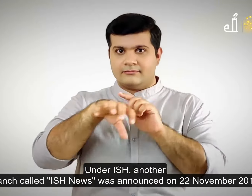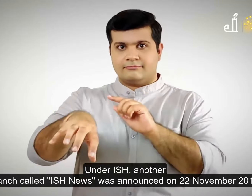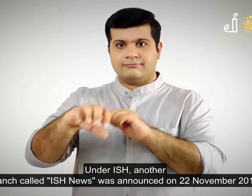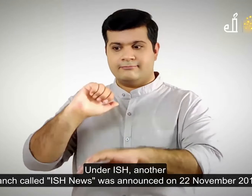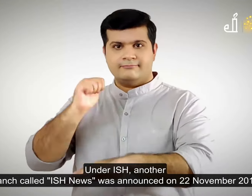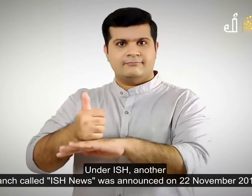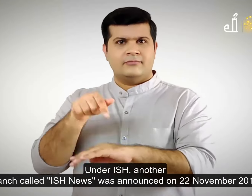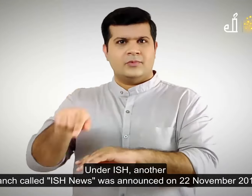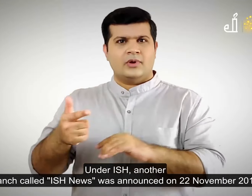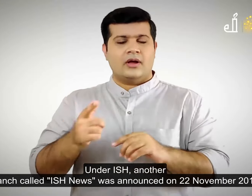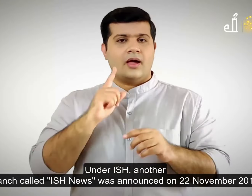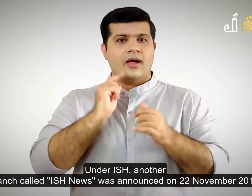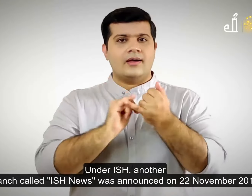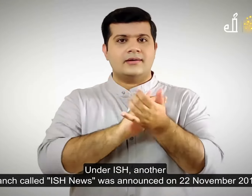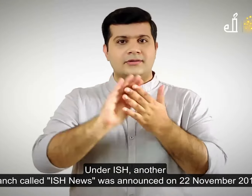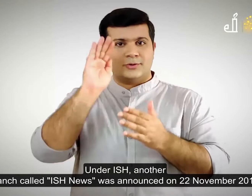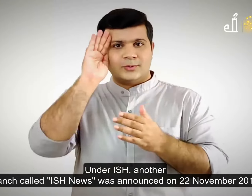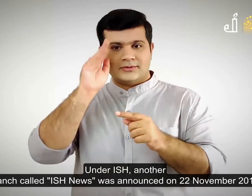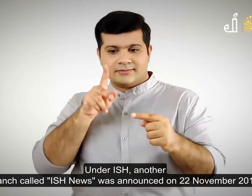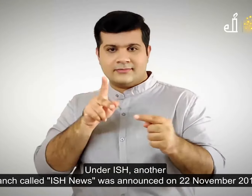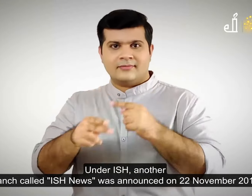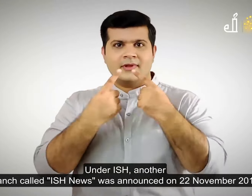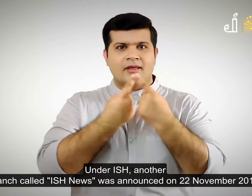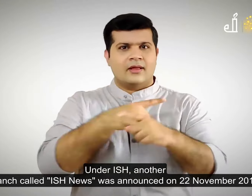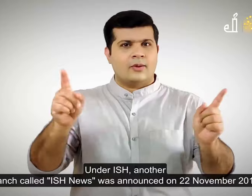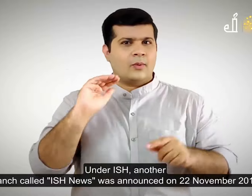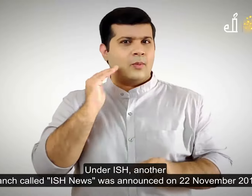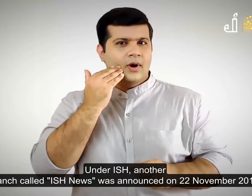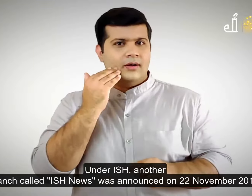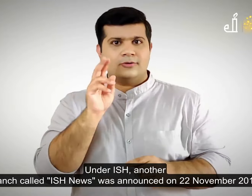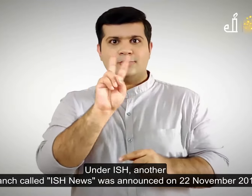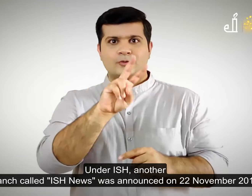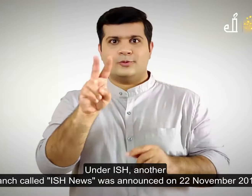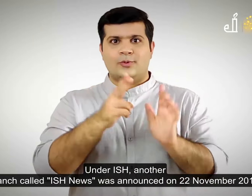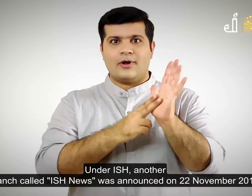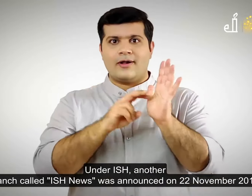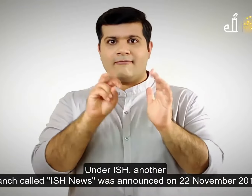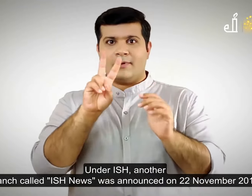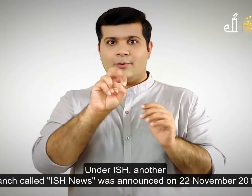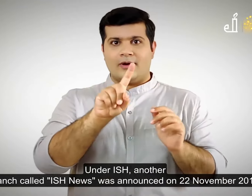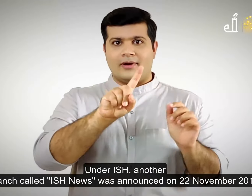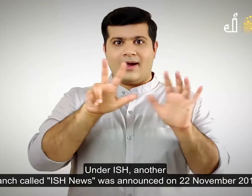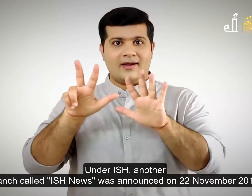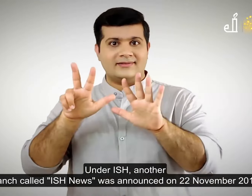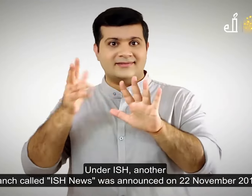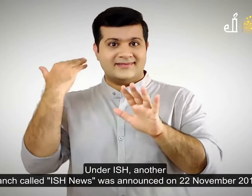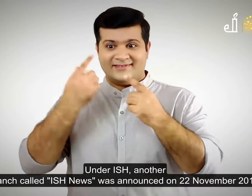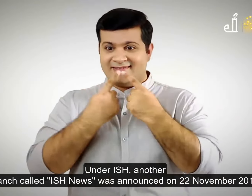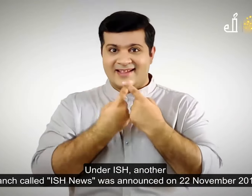Under ISH another branch called ISH News was announced on 22nd November 2018.